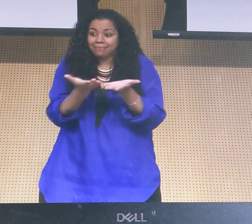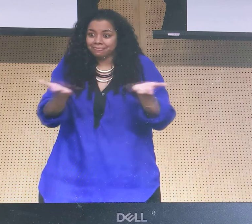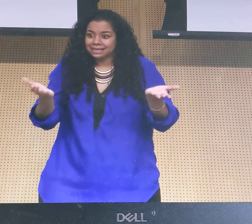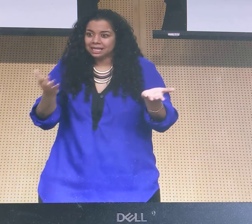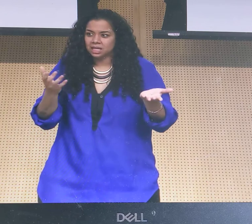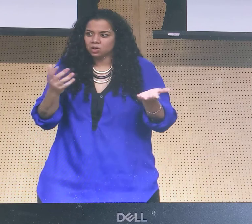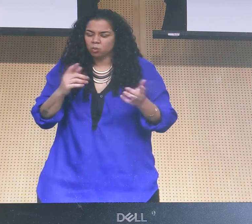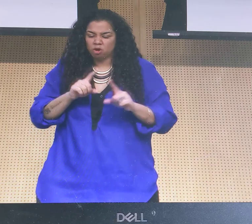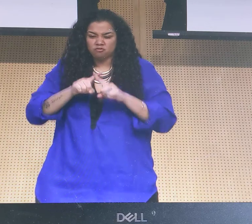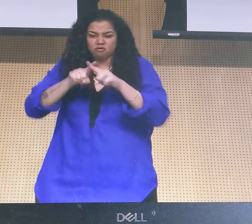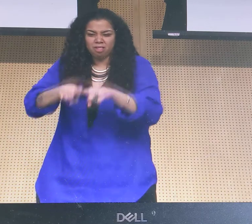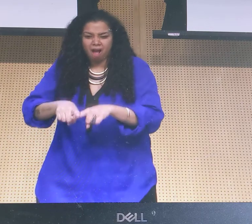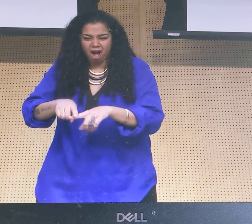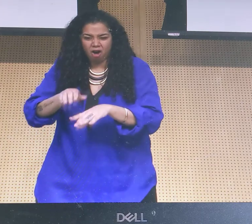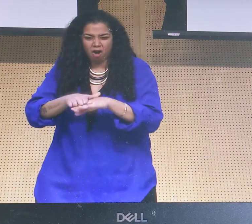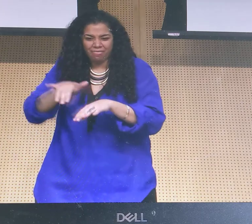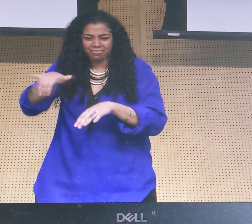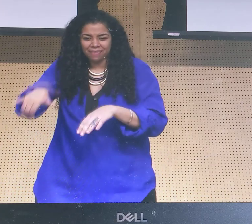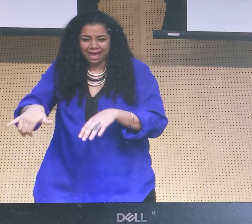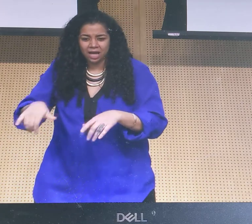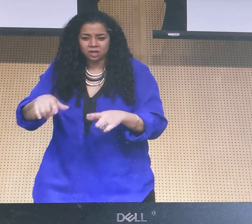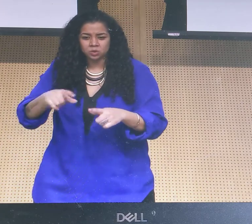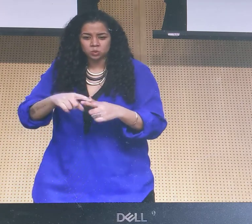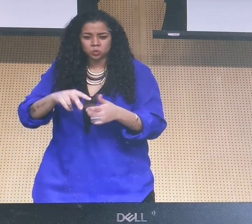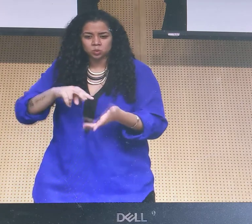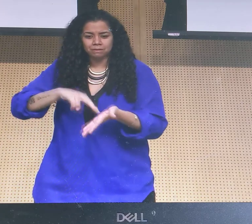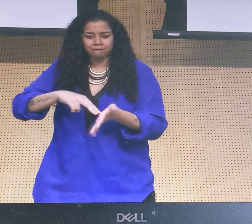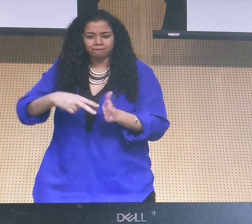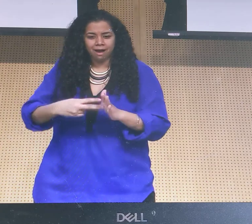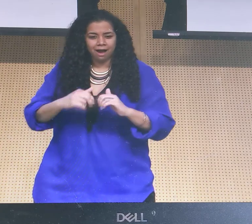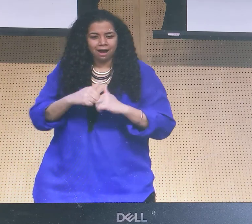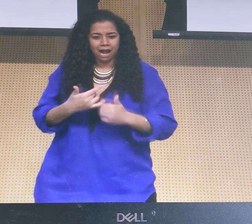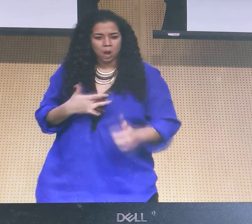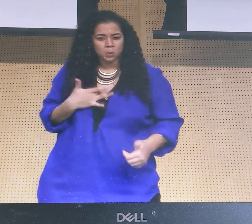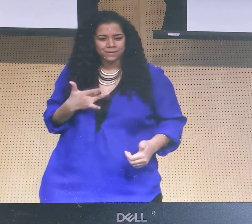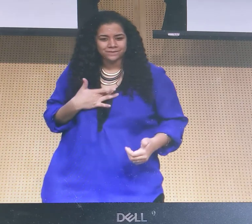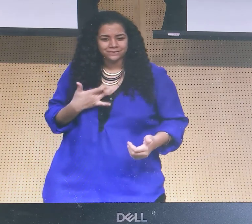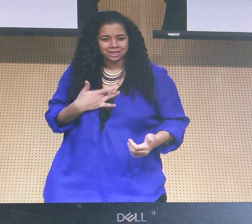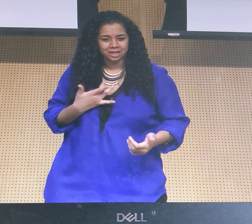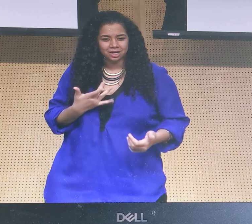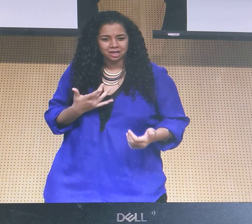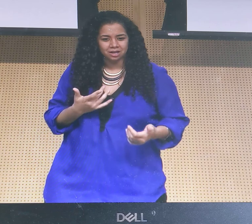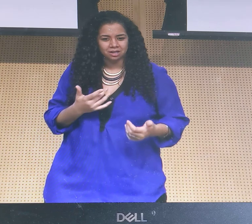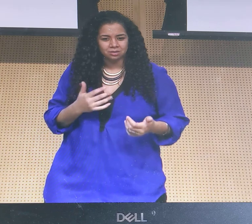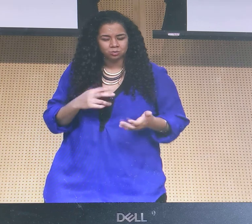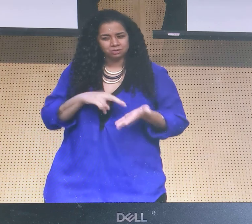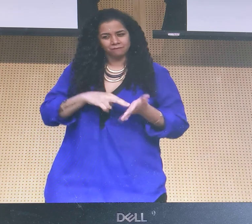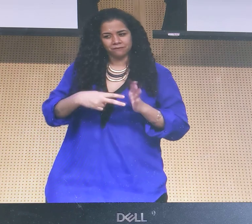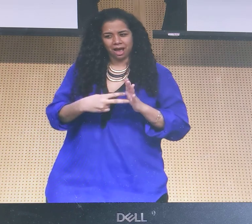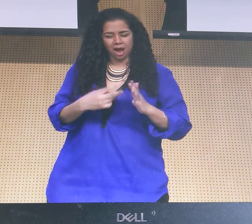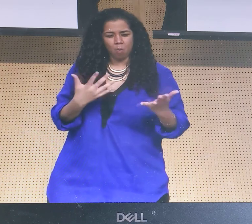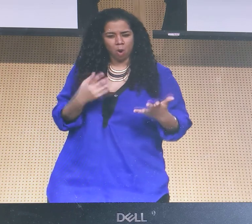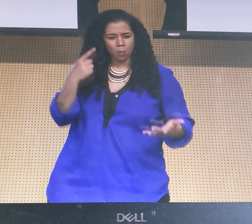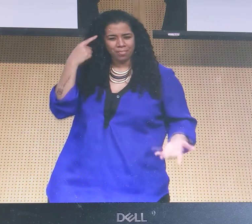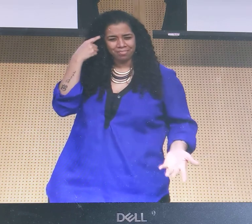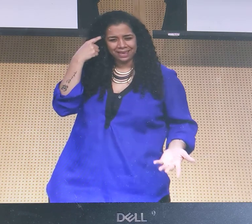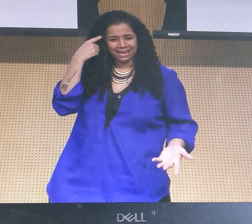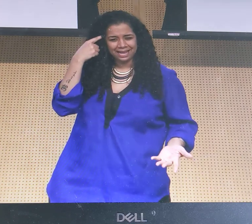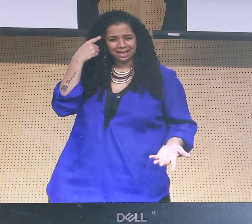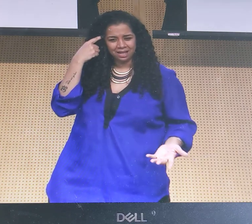There's really just so many things that we can rely on to define our feelings, to define what